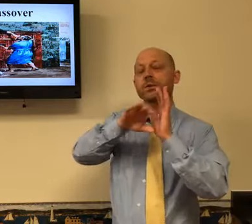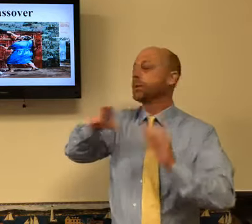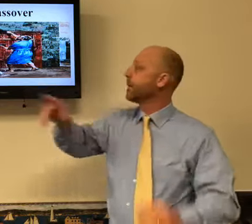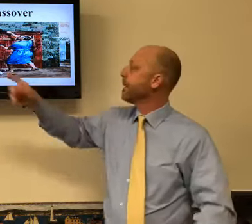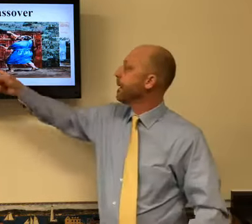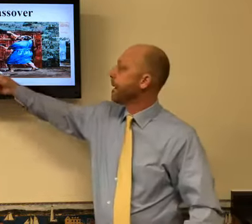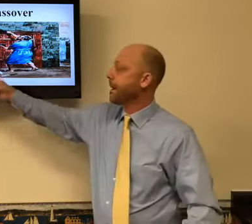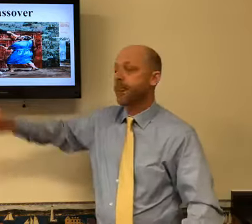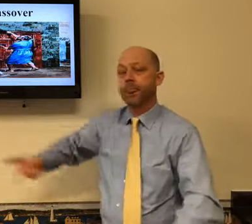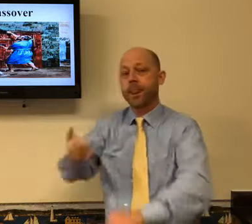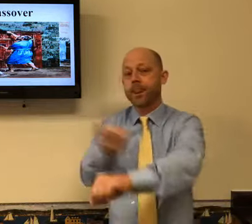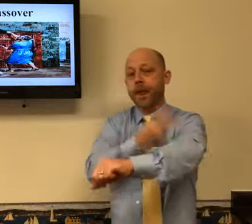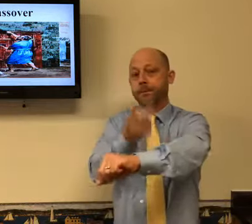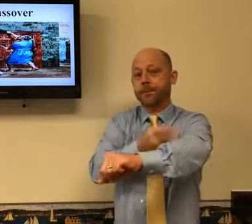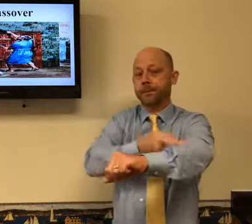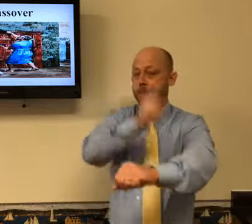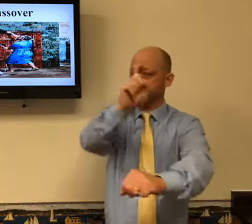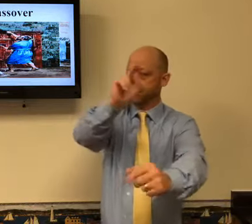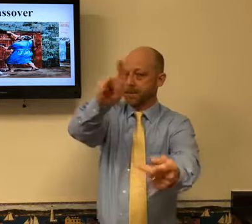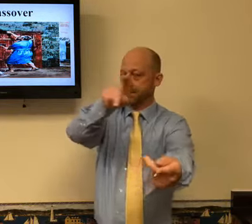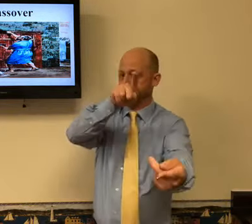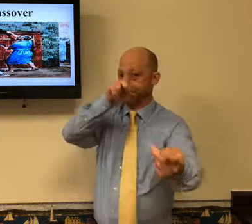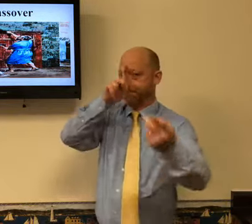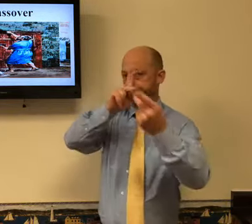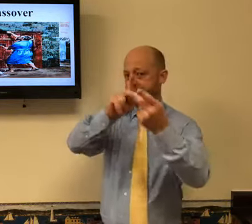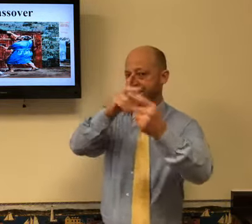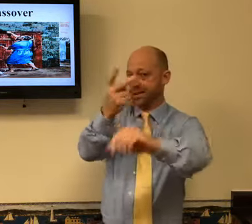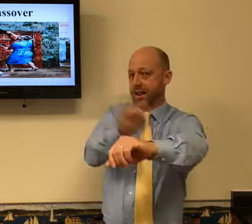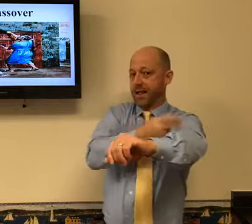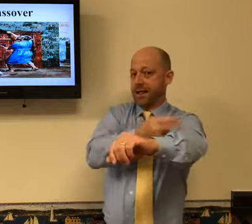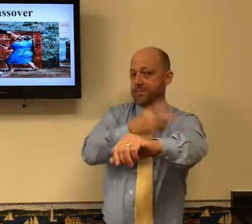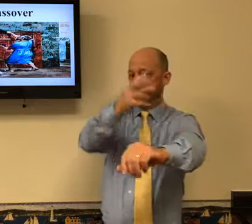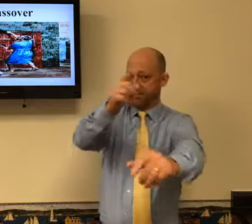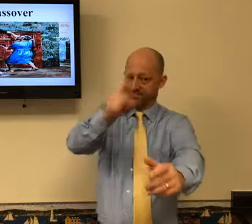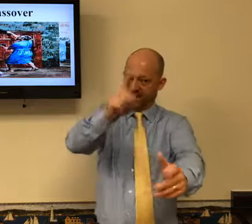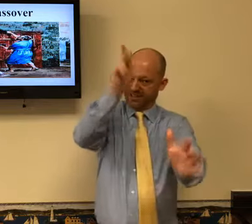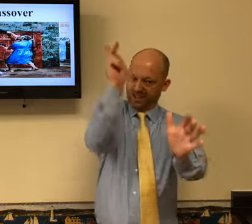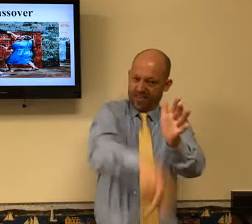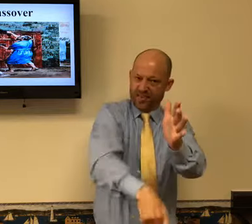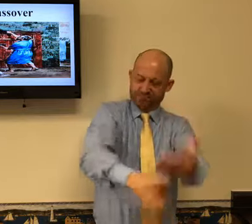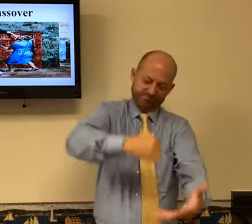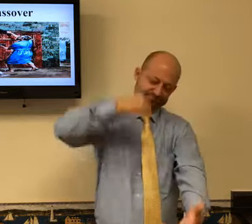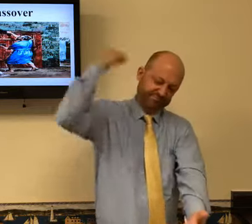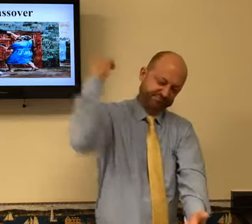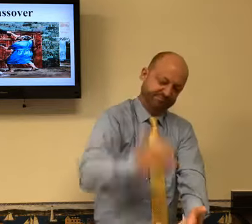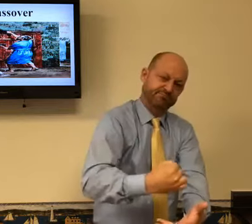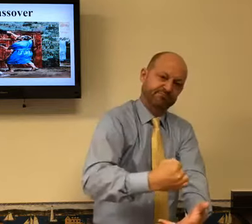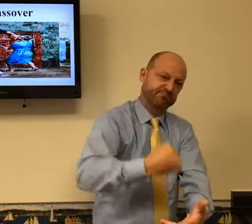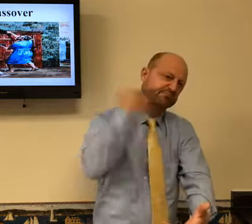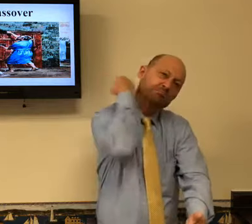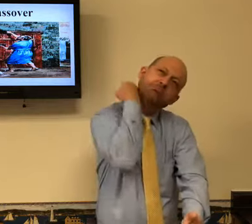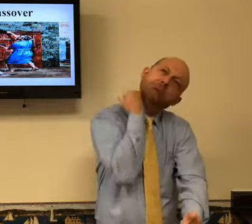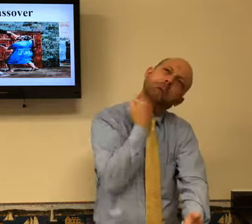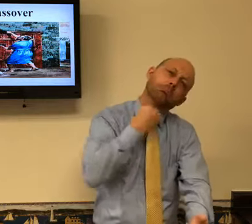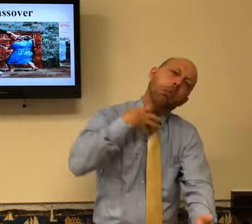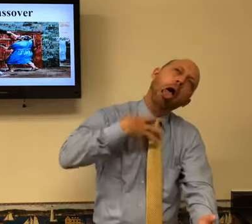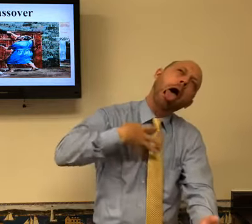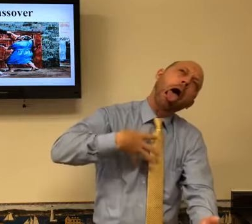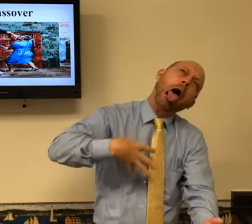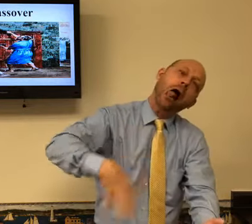This is a picture. There's the lamb. You see the lamb here. The lamb had to be a perfect lamb without blemish. And they had